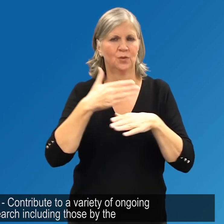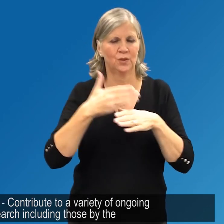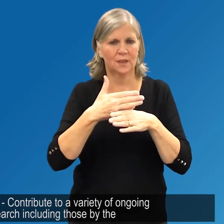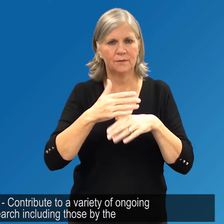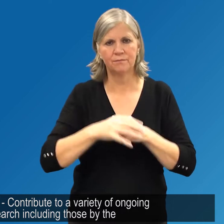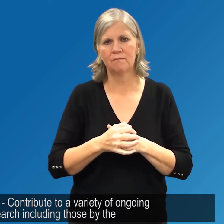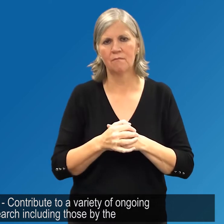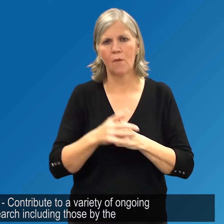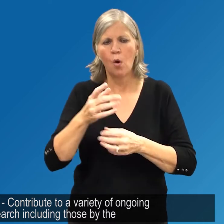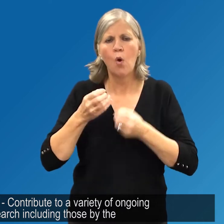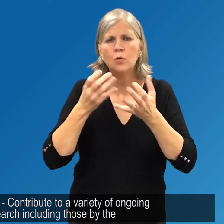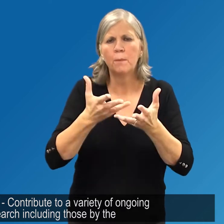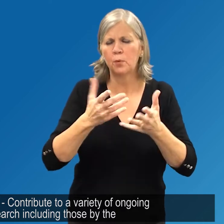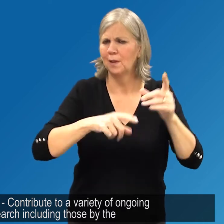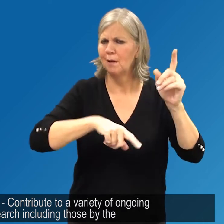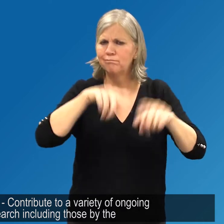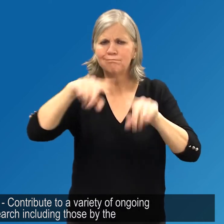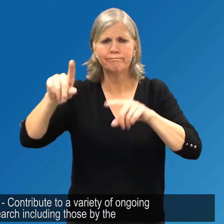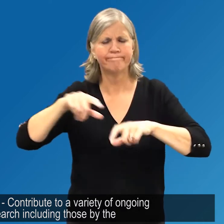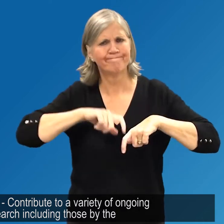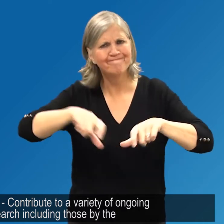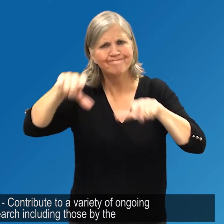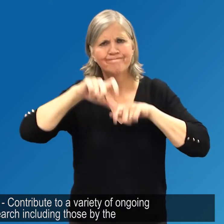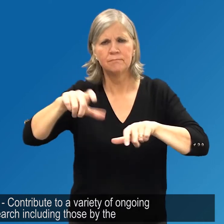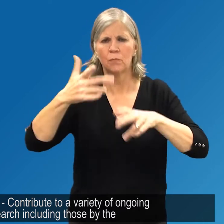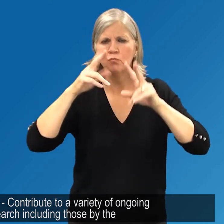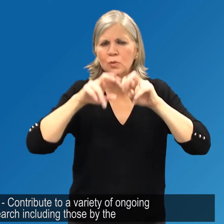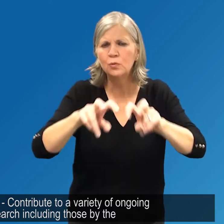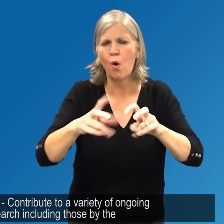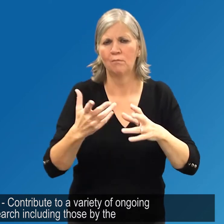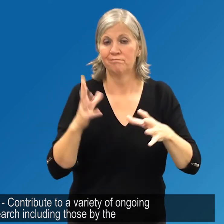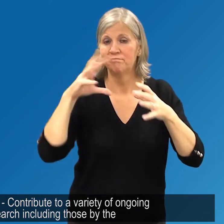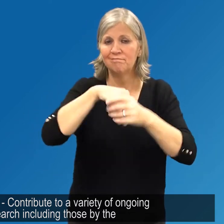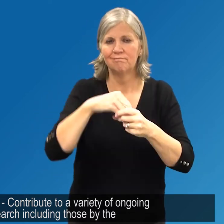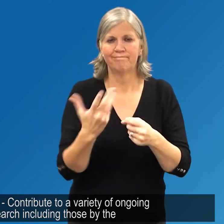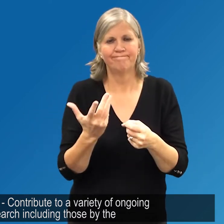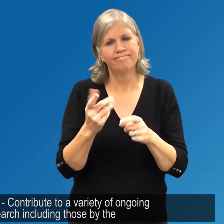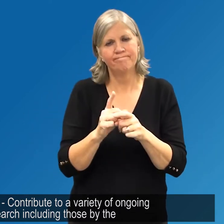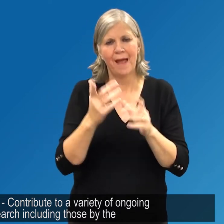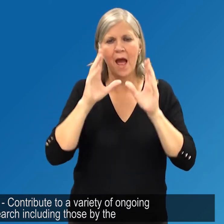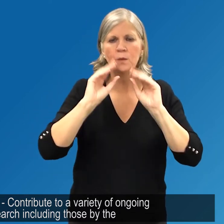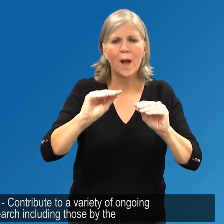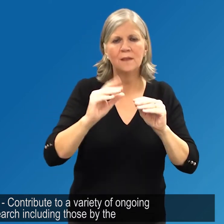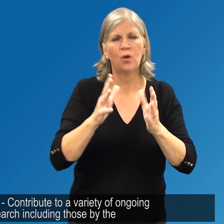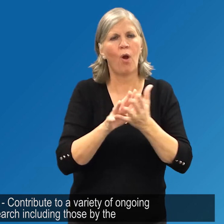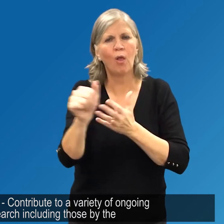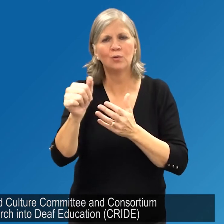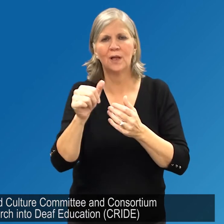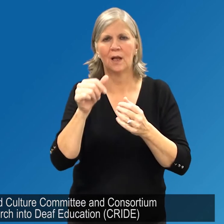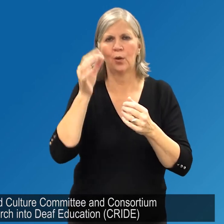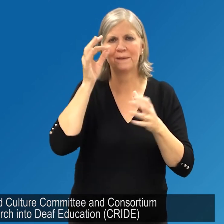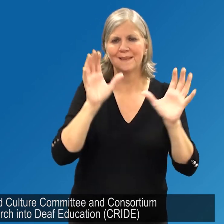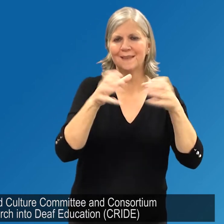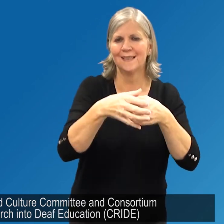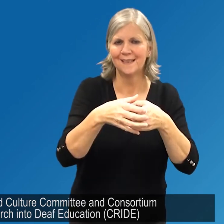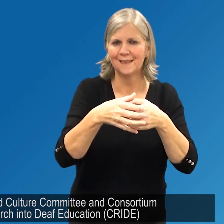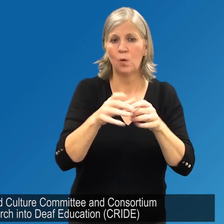Sub-Actions. Contribute to a variety of ongoing research including those by the Education and Culture Committee and